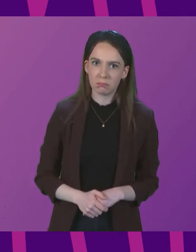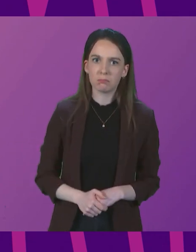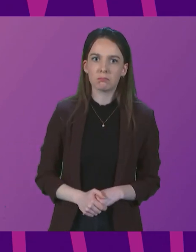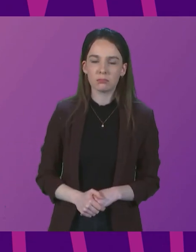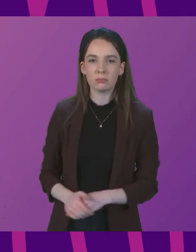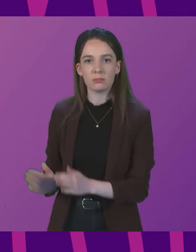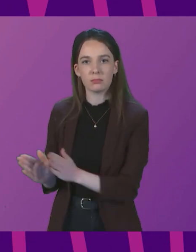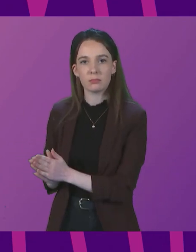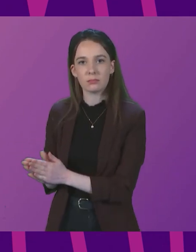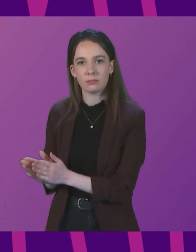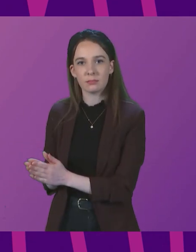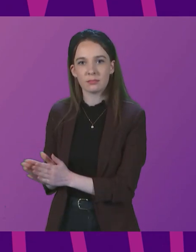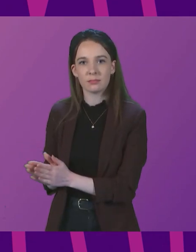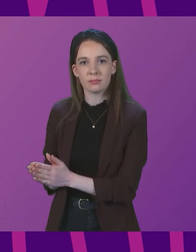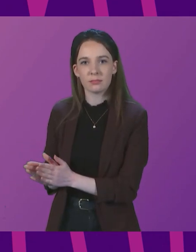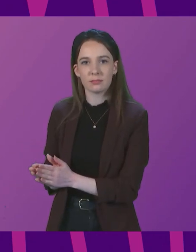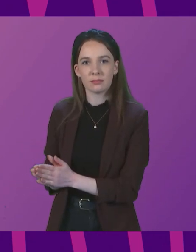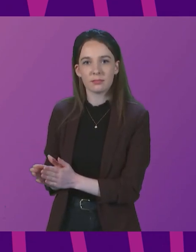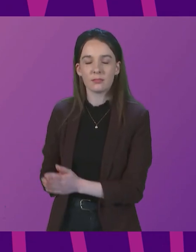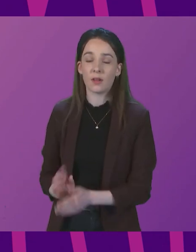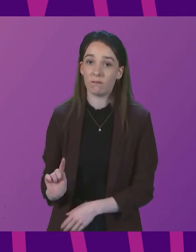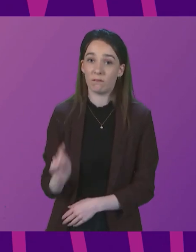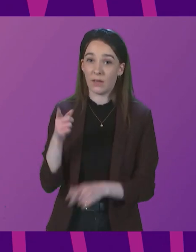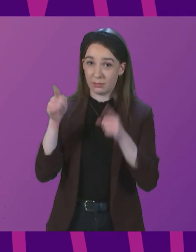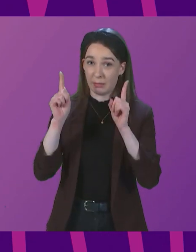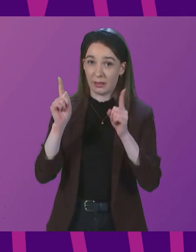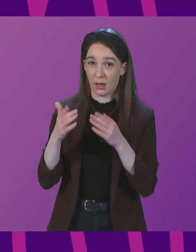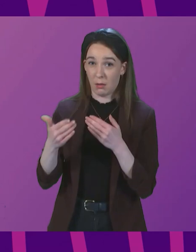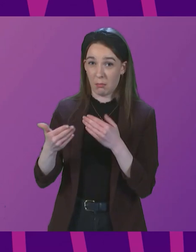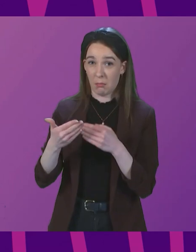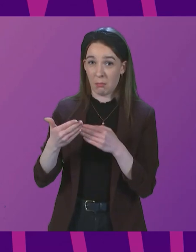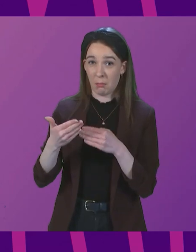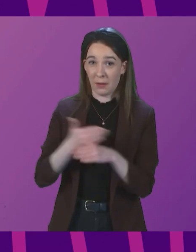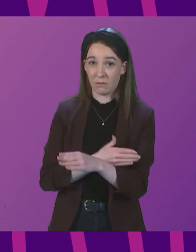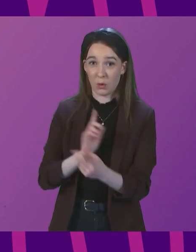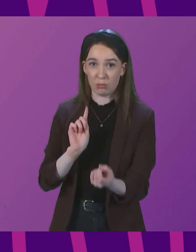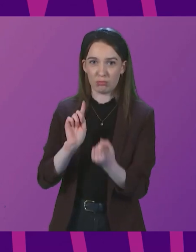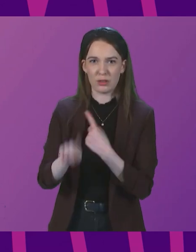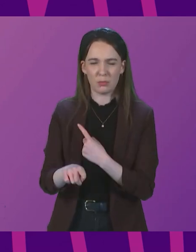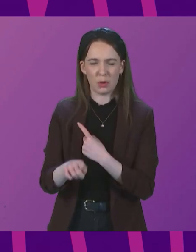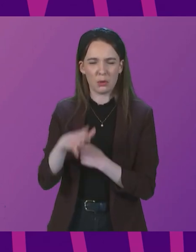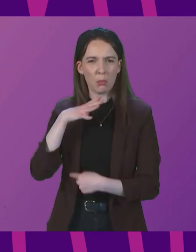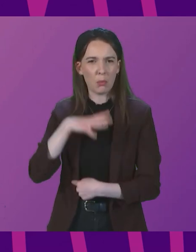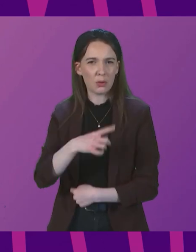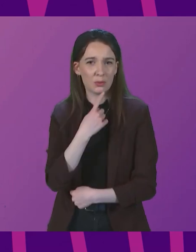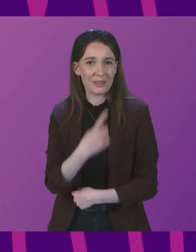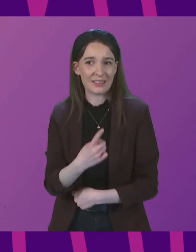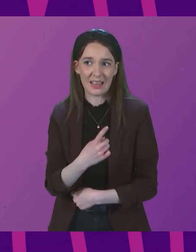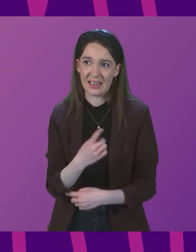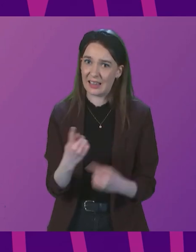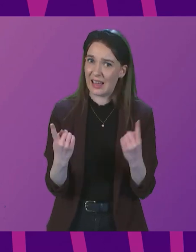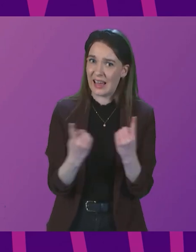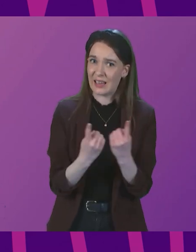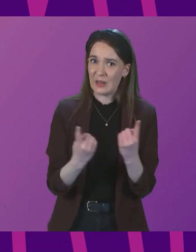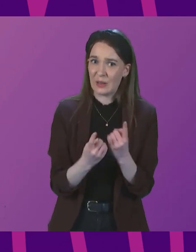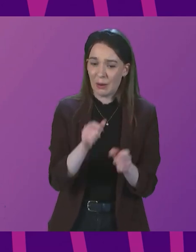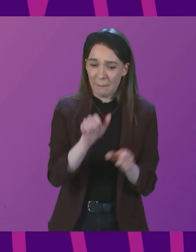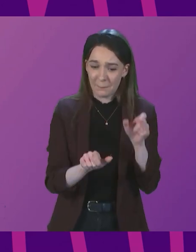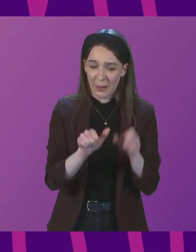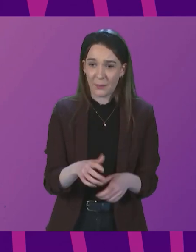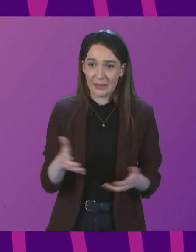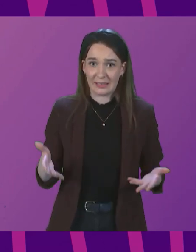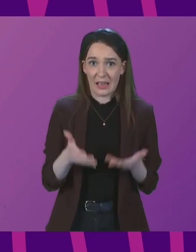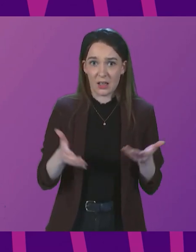Before, First Minister, before your response, can I just point out that the issues that members are encouraged to ask questions